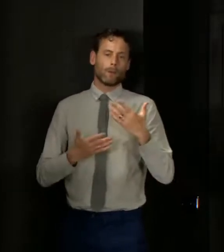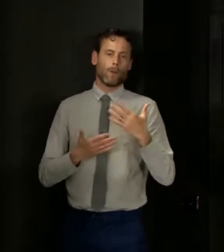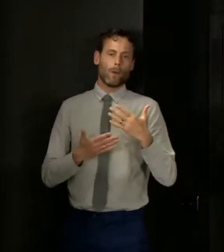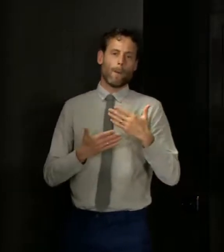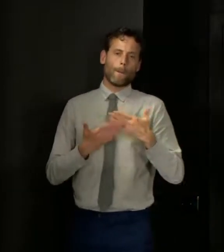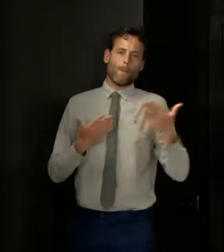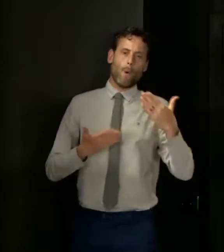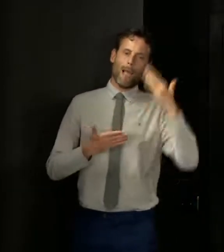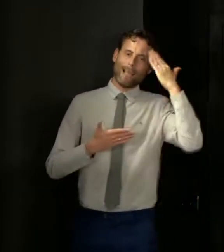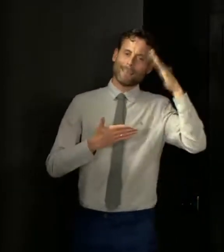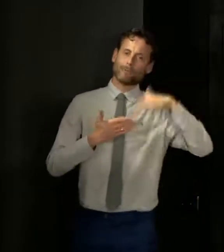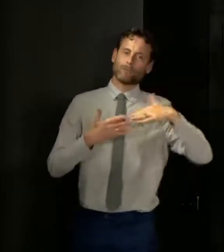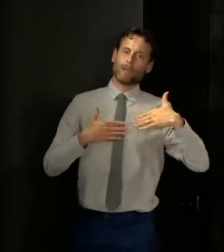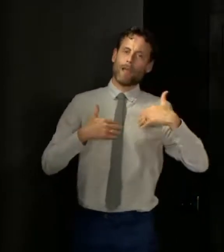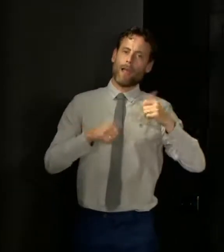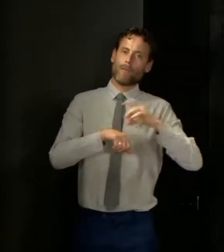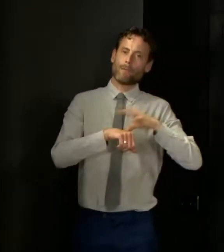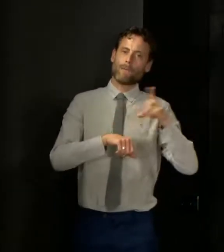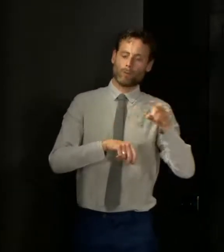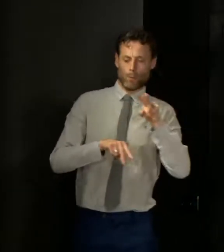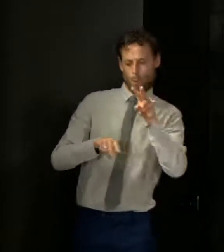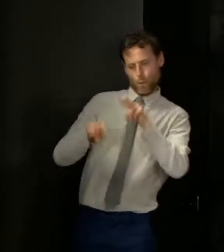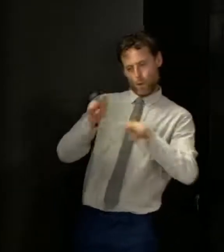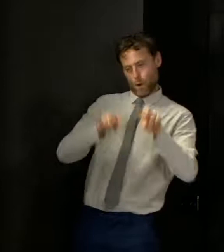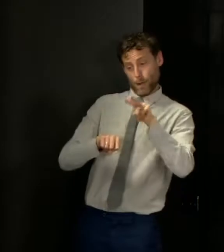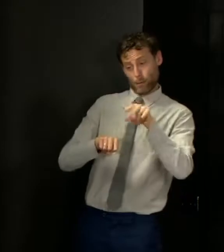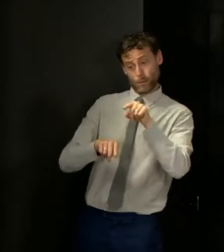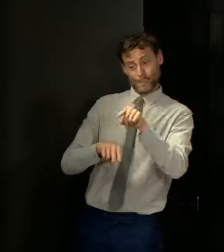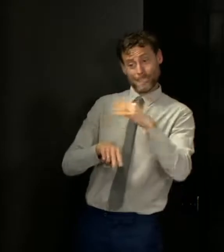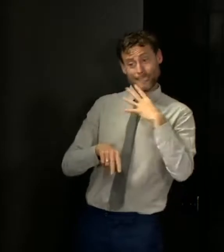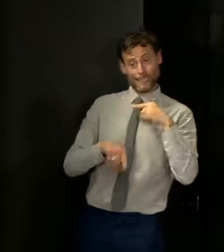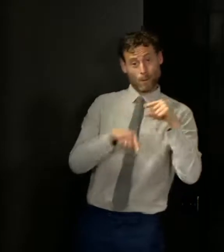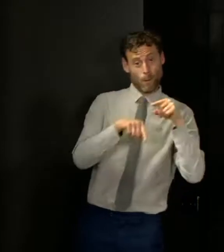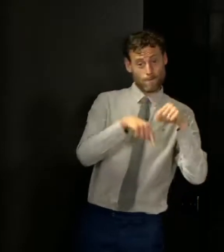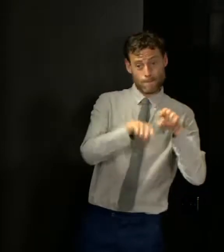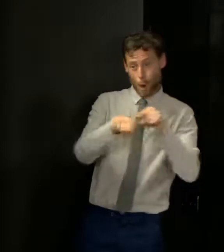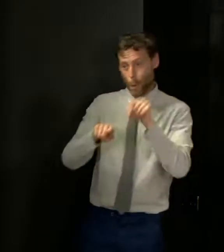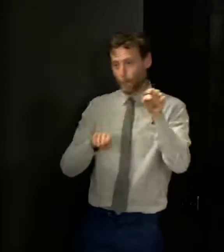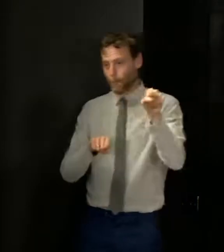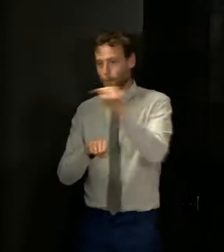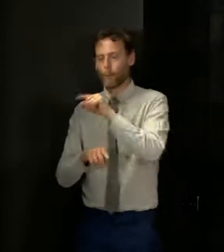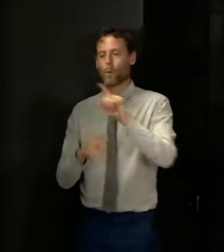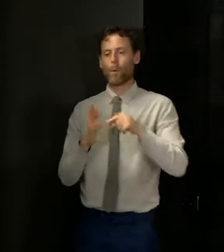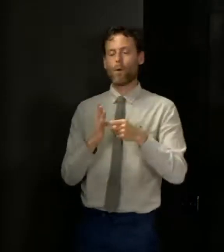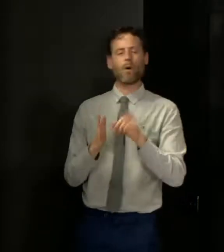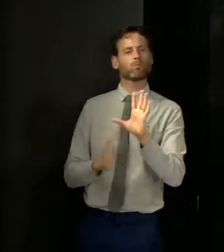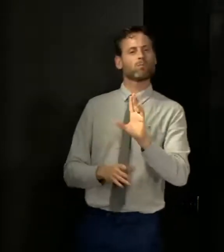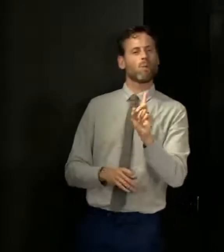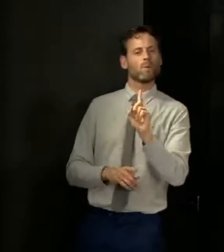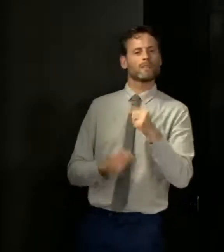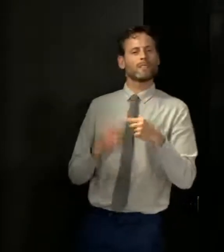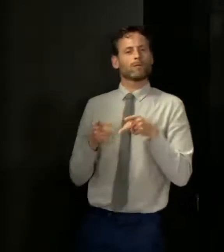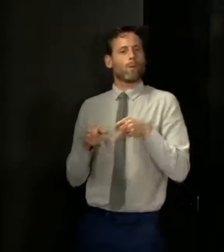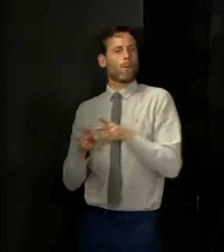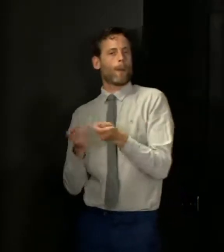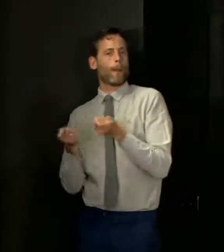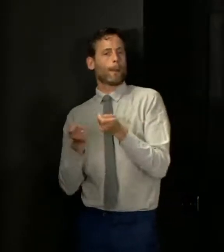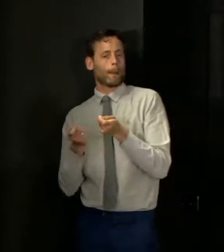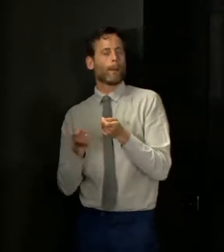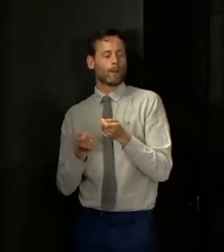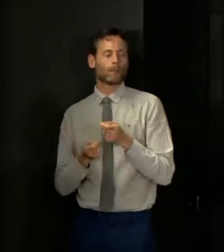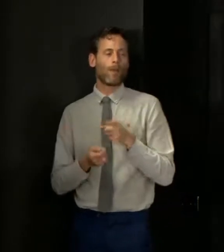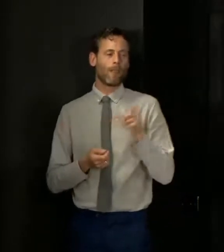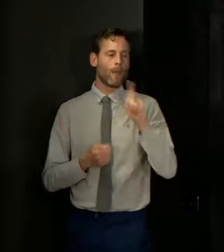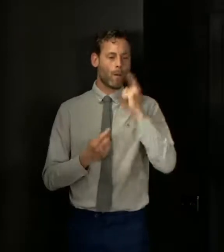professionals are able to judge those and the individual merits of that situation and decide what the appropriate response is then in terms of who is contact traced